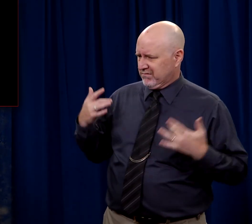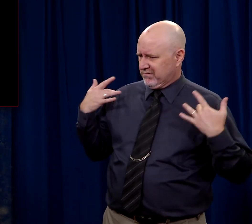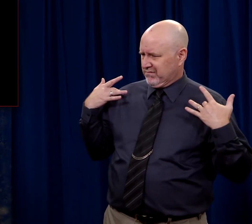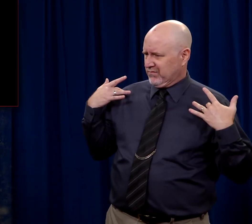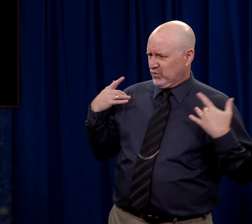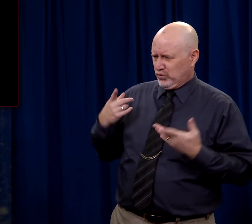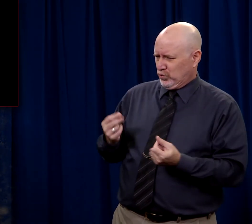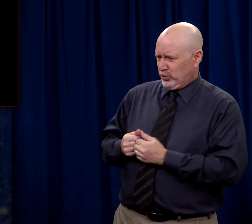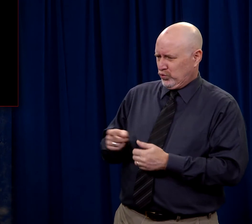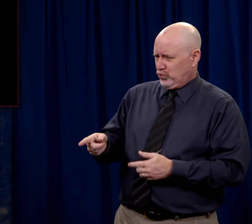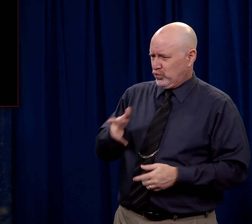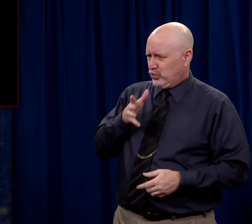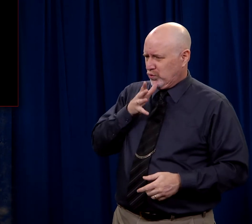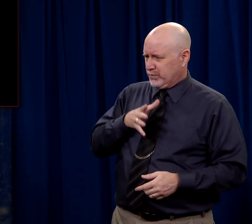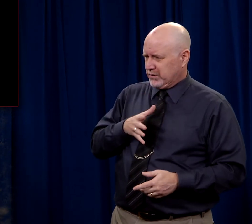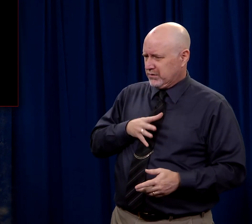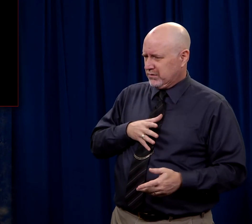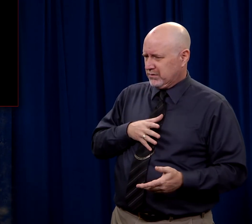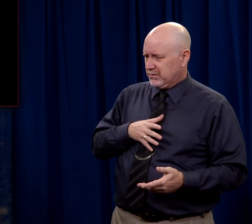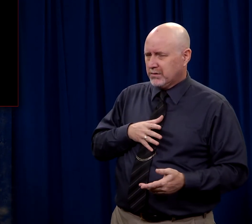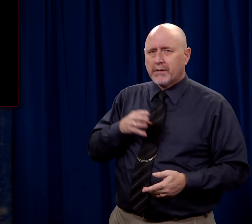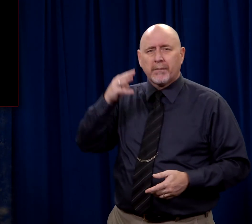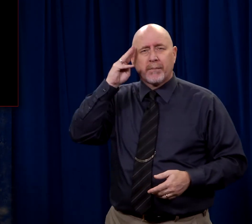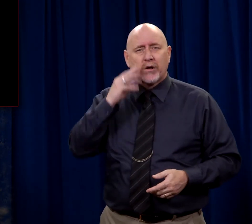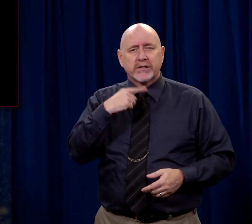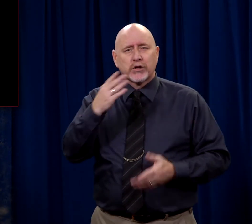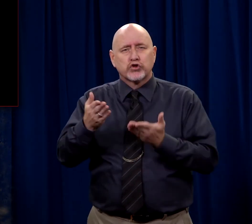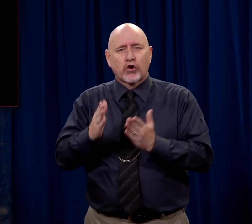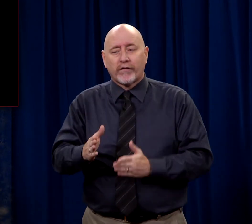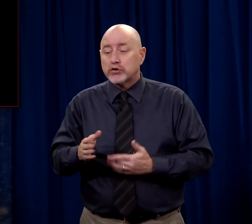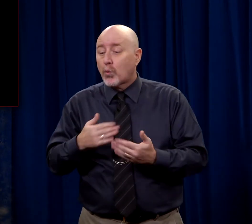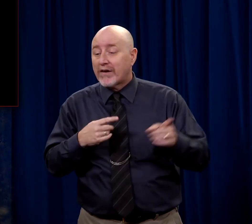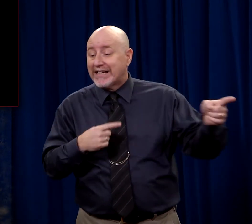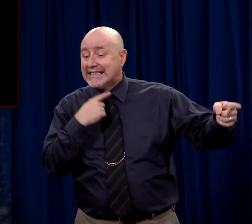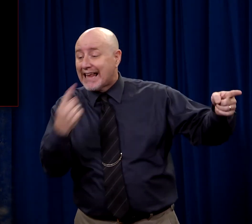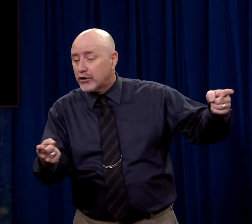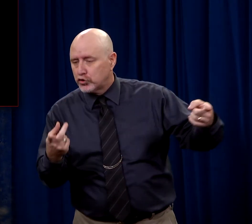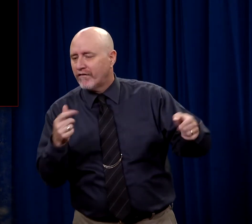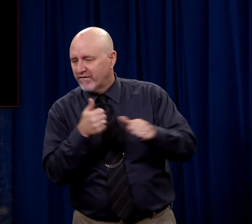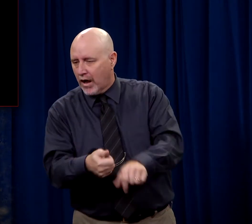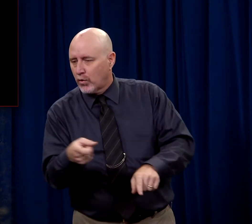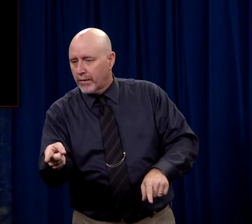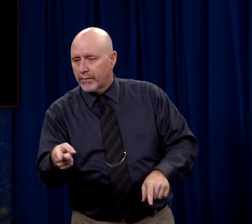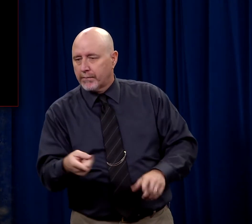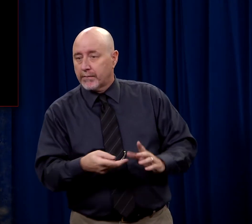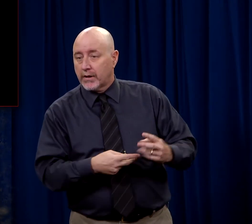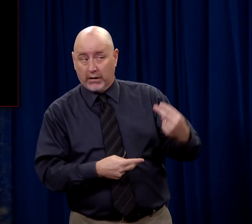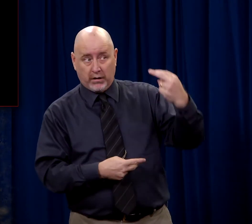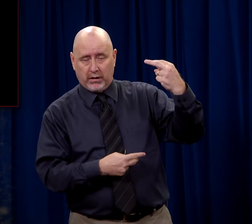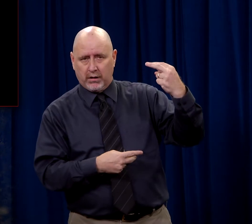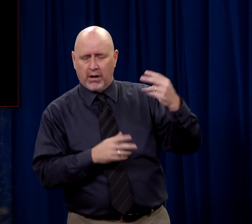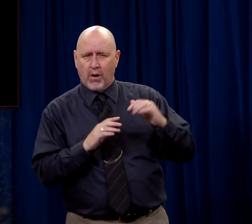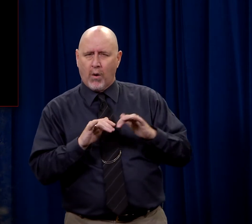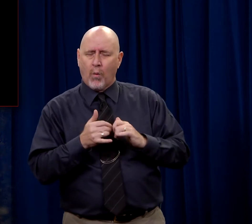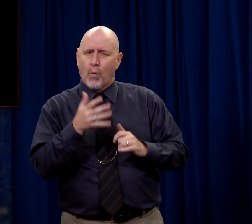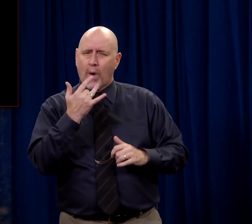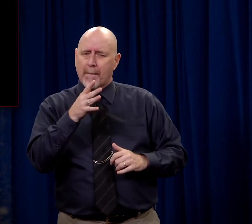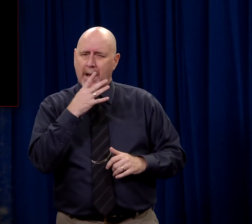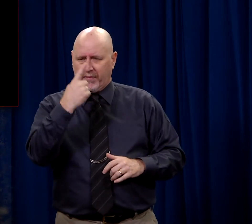What have I to do with you, woman? And Mary says to the servants, whatever He tells you to do, you do it. She took it as a yes. How do you explain